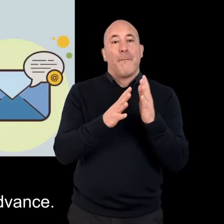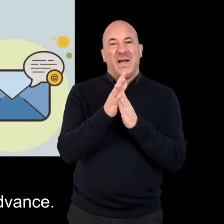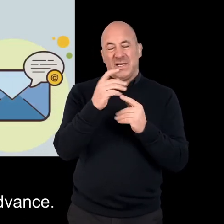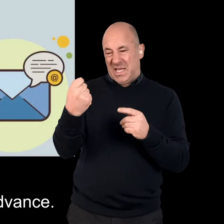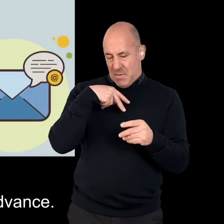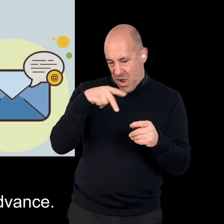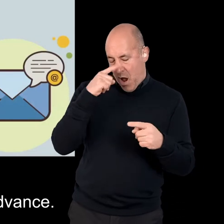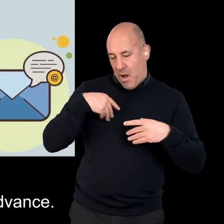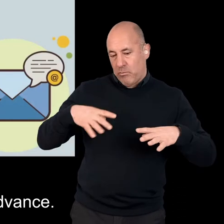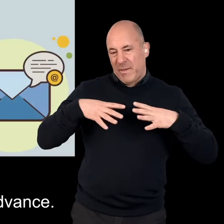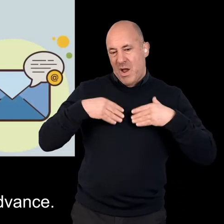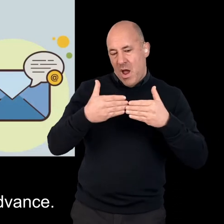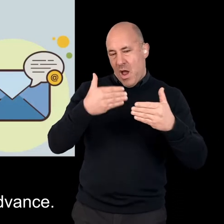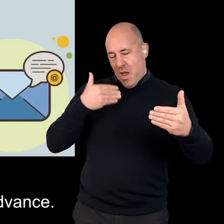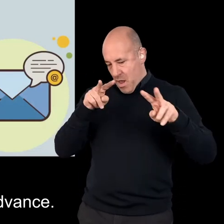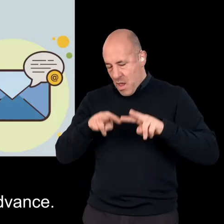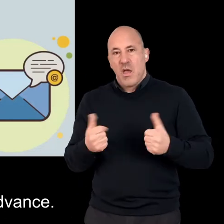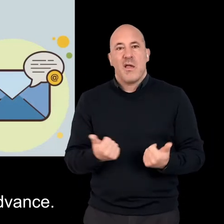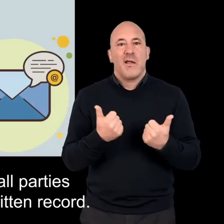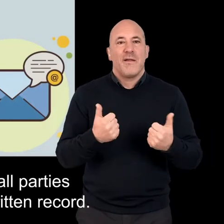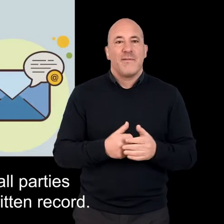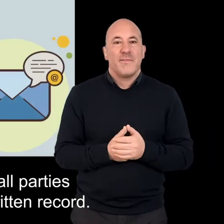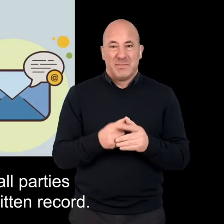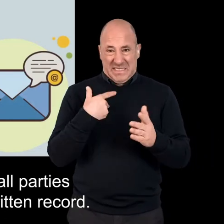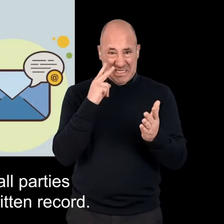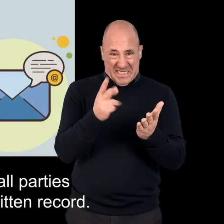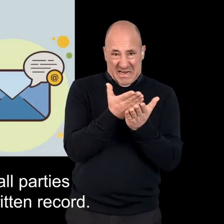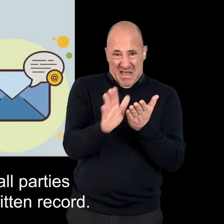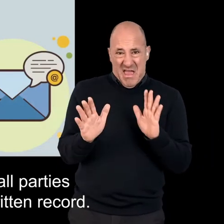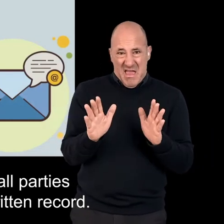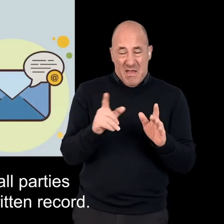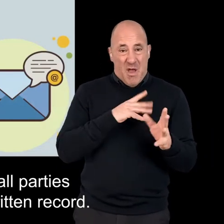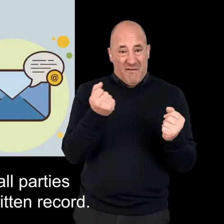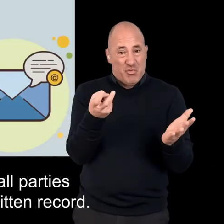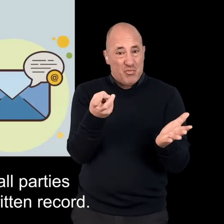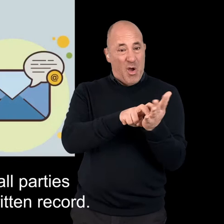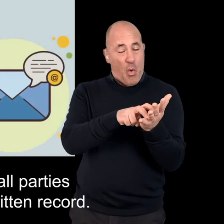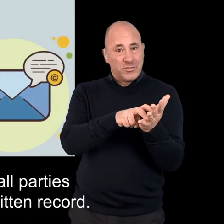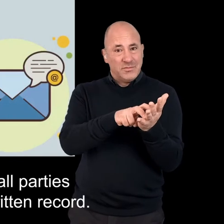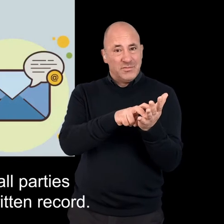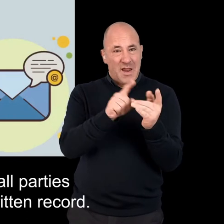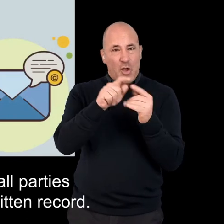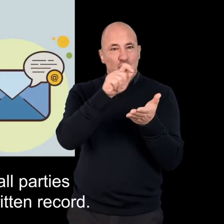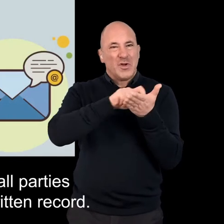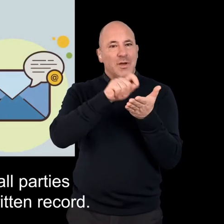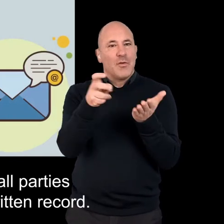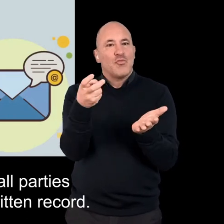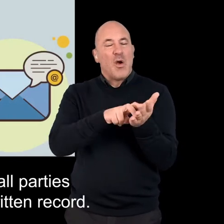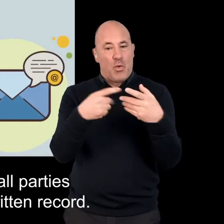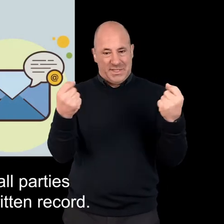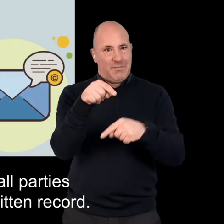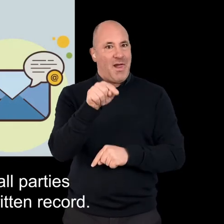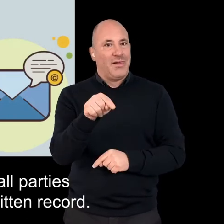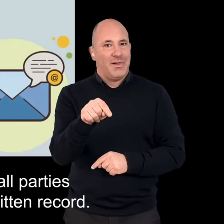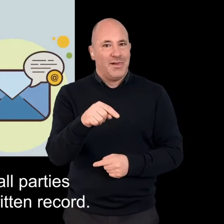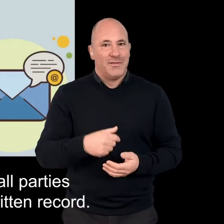and it also enables to prepare in advance. It allows for transparency as well as all parties have a record that they can